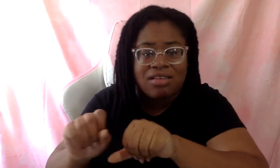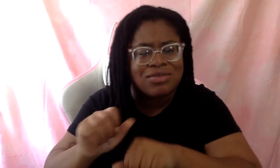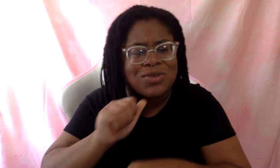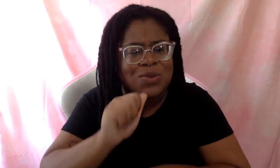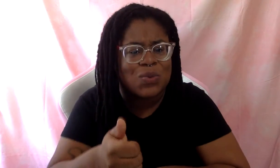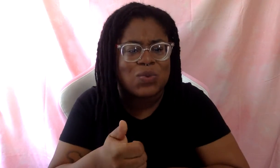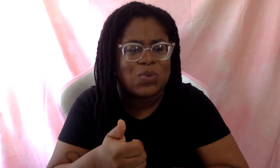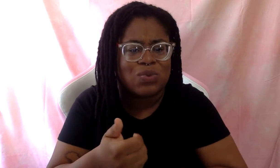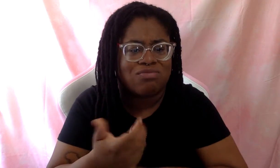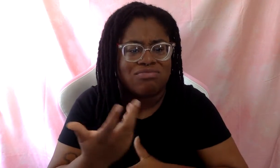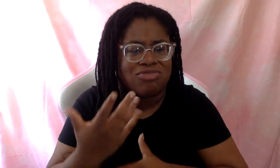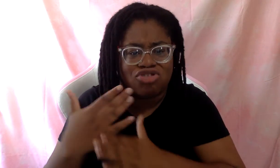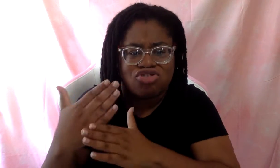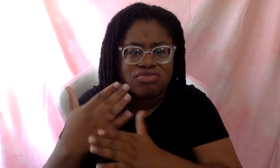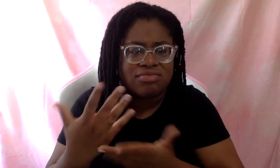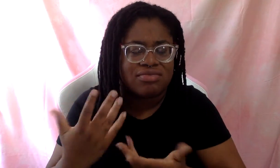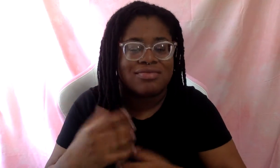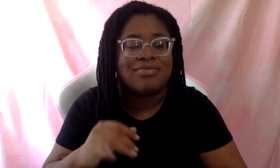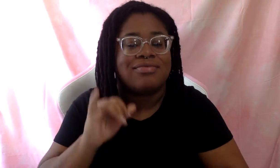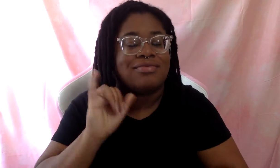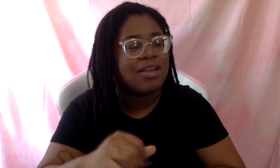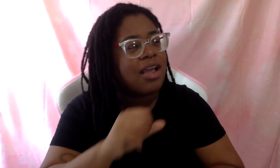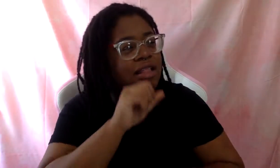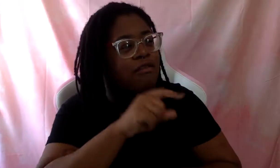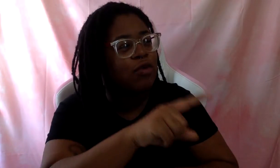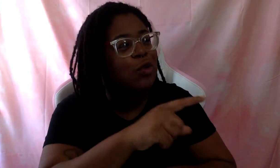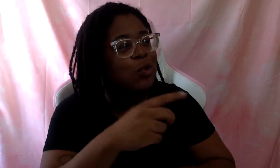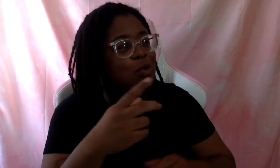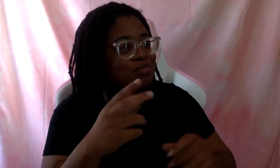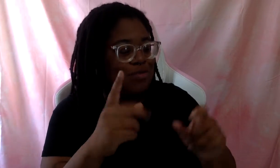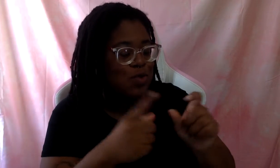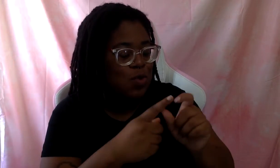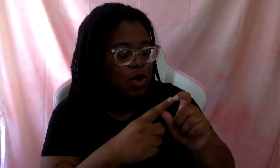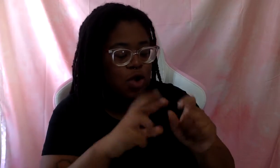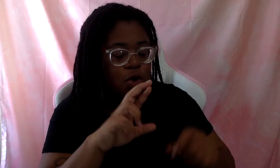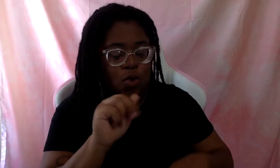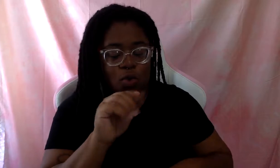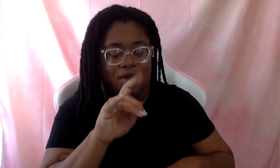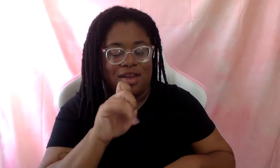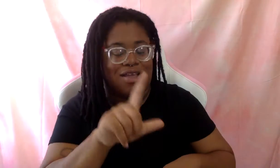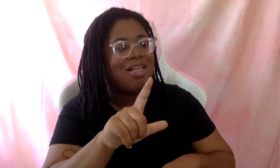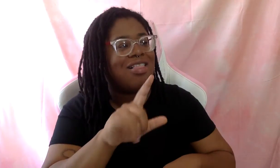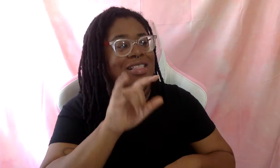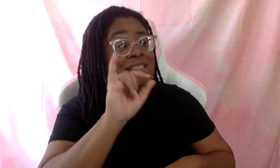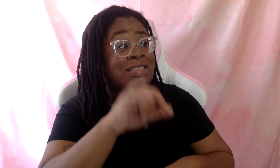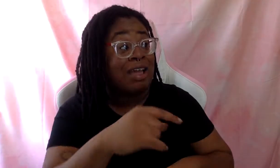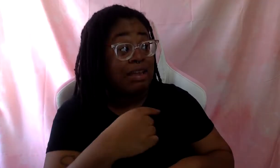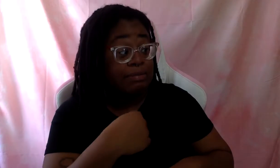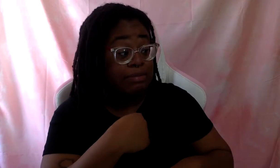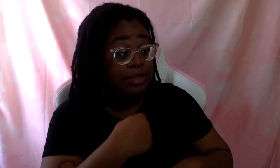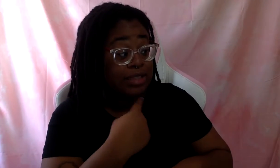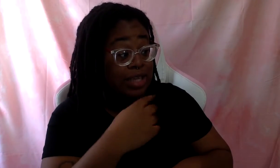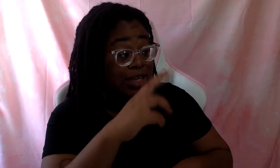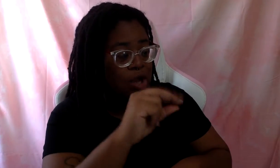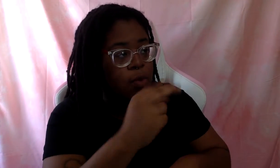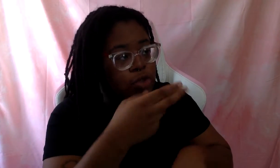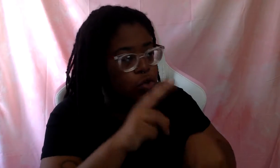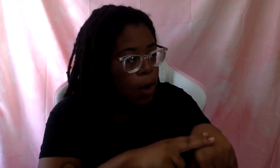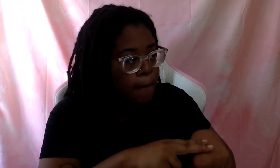And I love that you use the word radical because this is normal shit. Me saying no to you is a normal, like normal, just because it's coming through